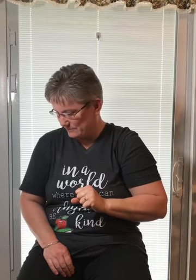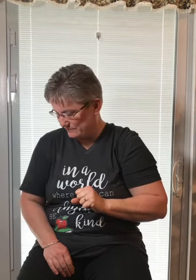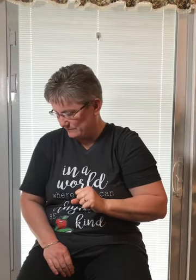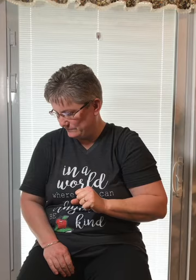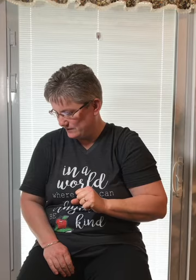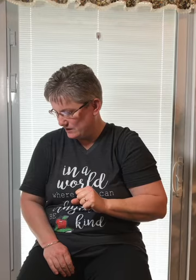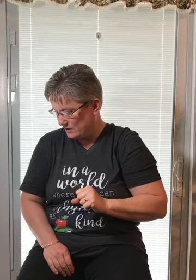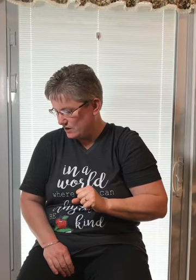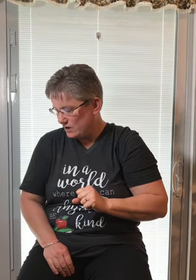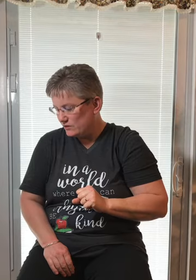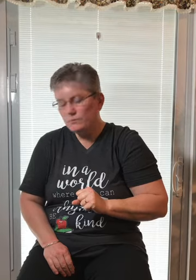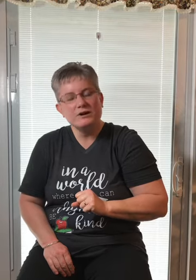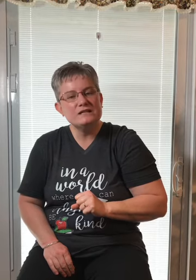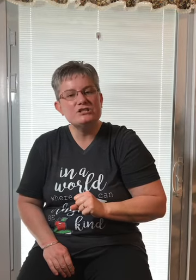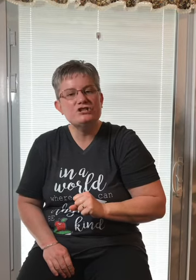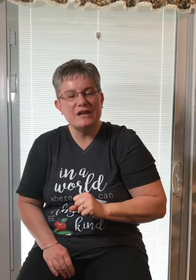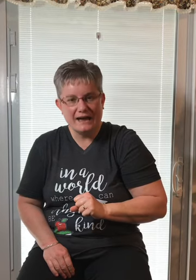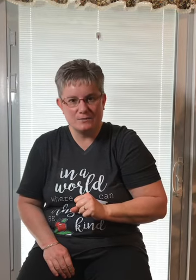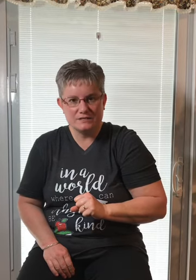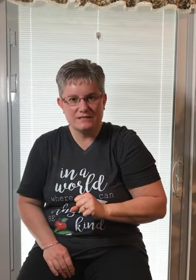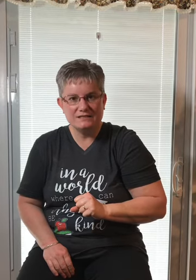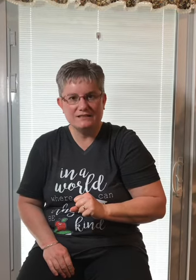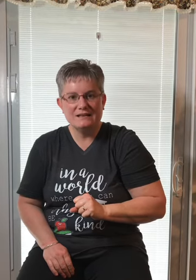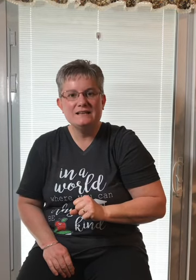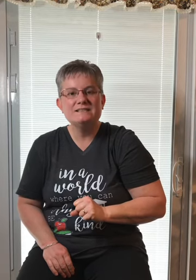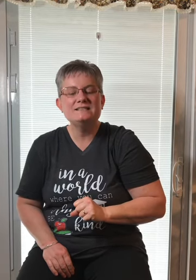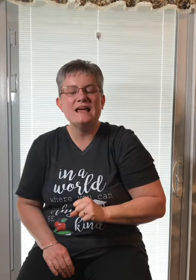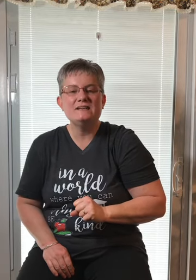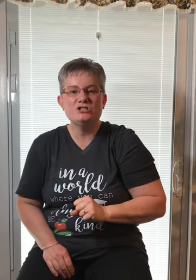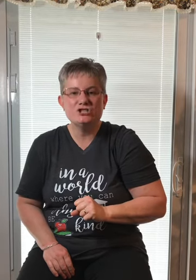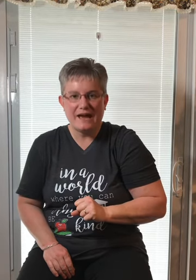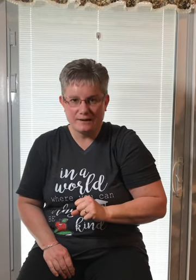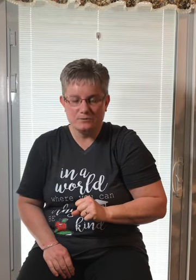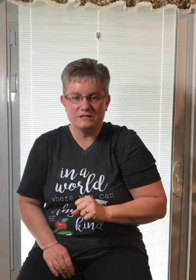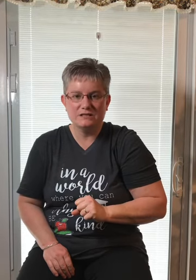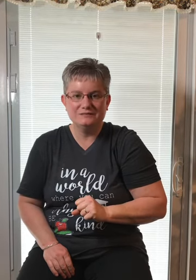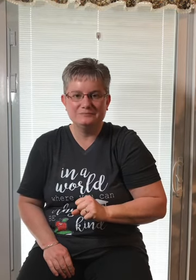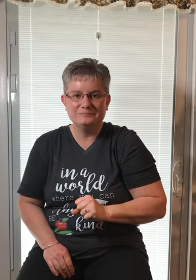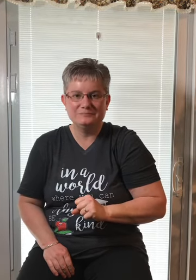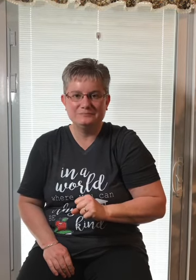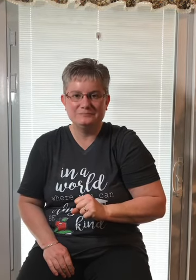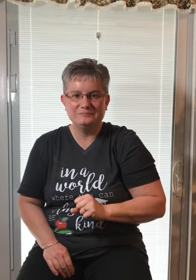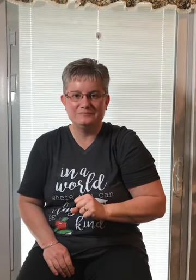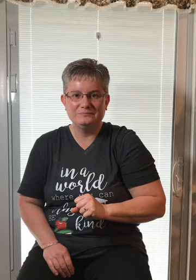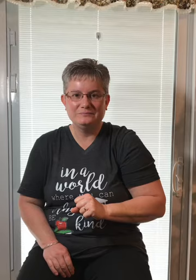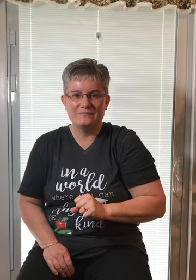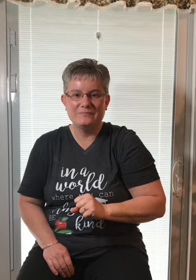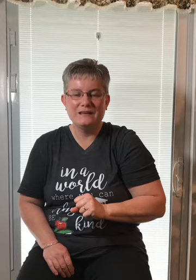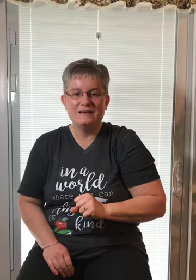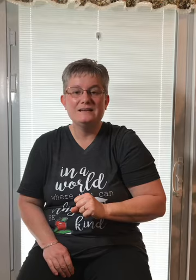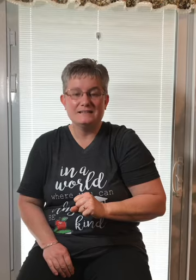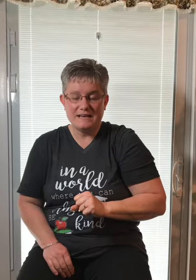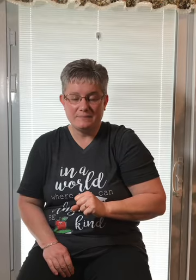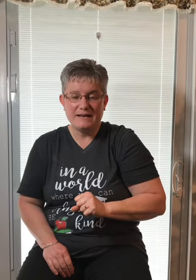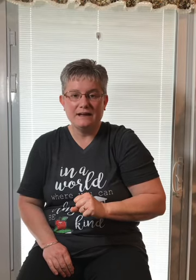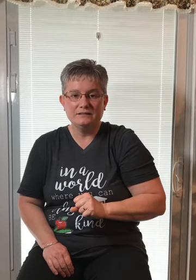The word is shout. Say shout. Now tap it out.